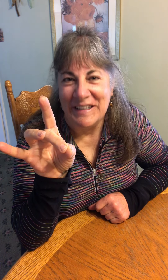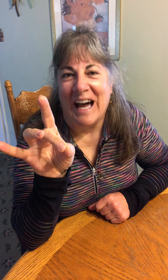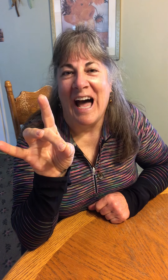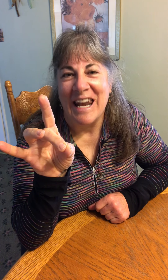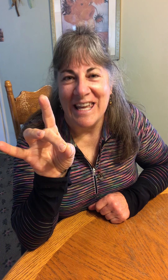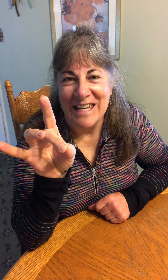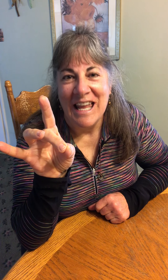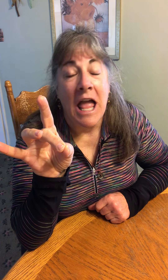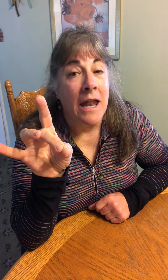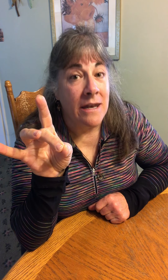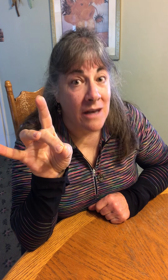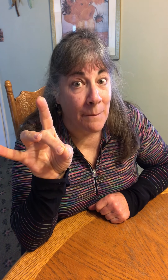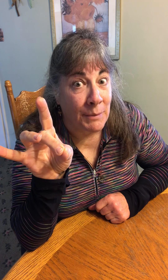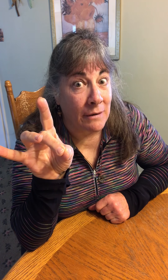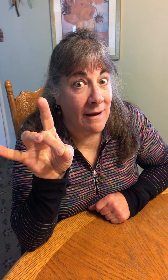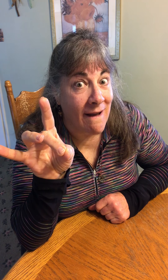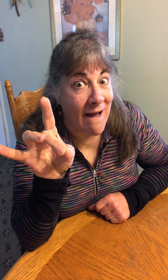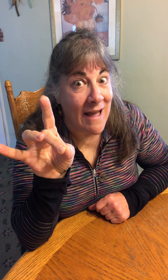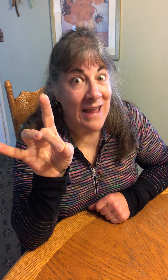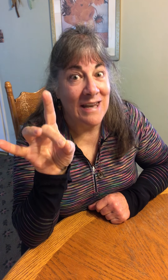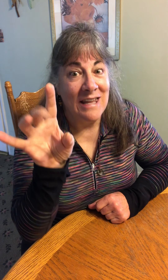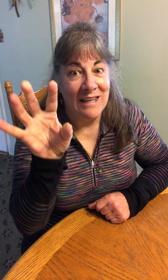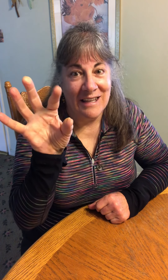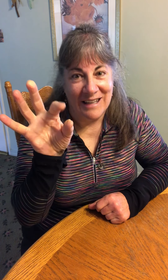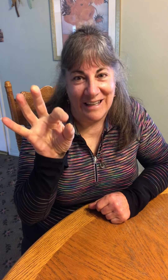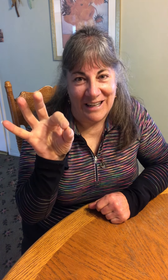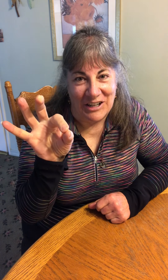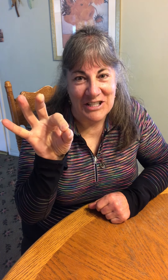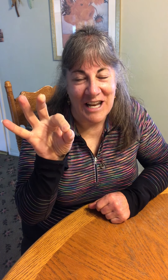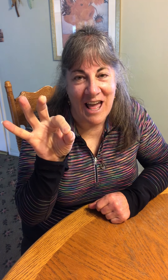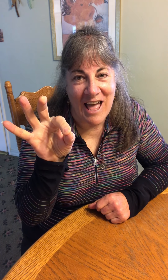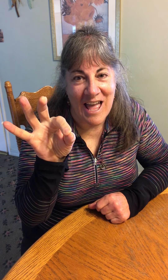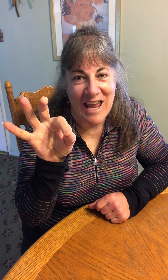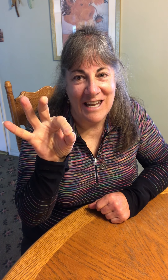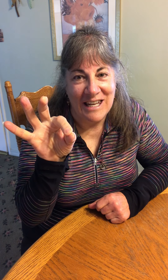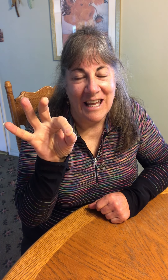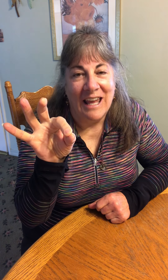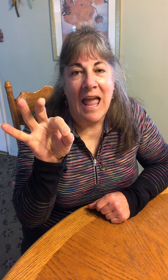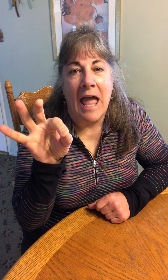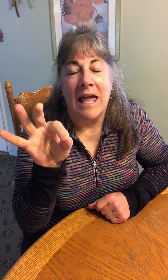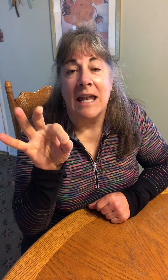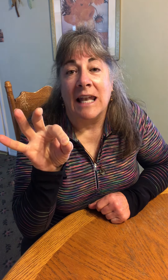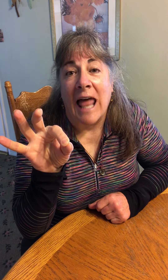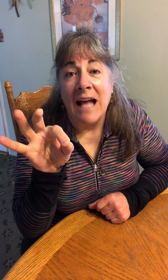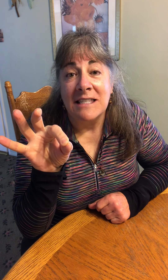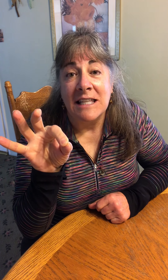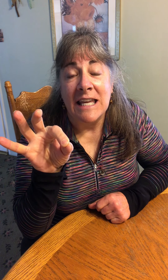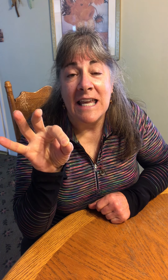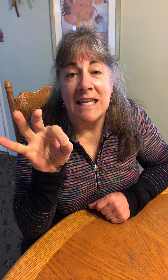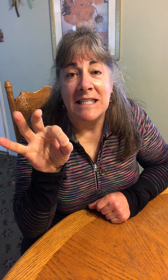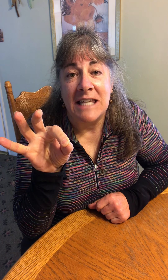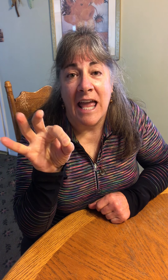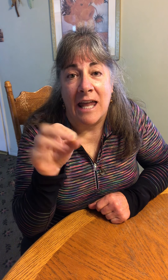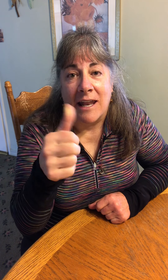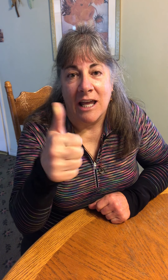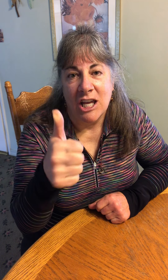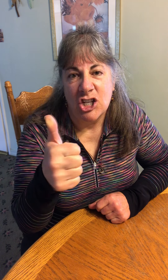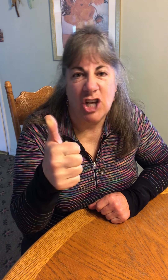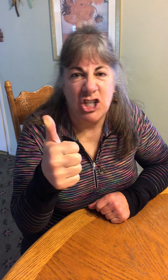got it. Number nine. Here's a nine. And lastly is ten. Shake,